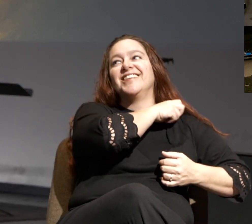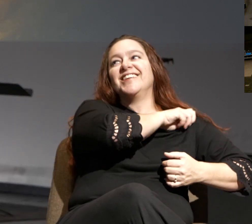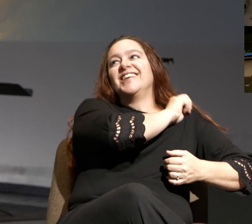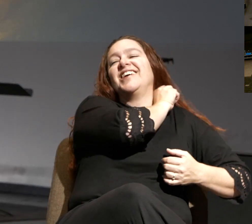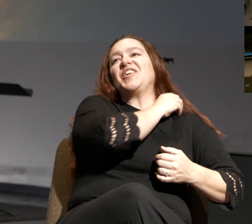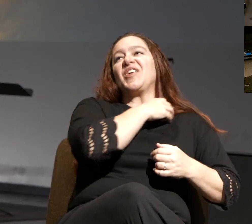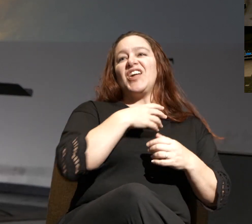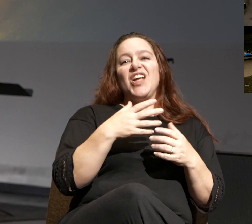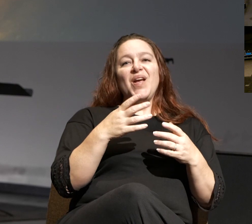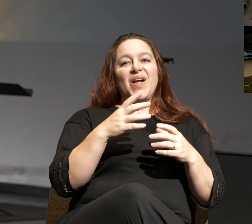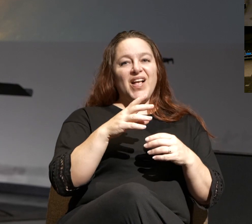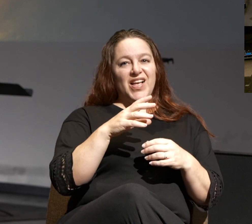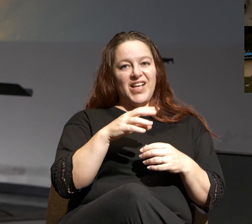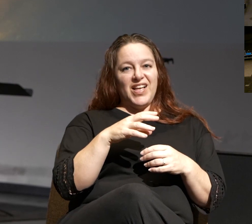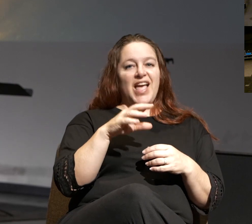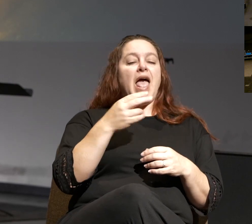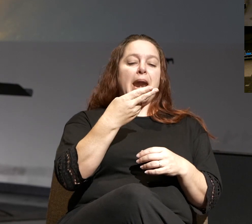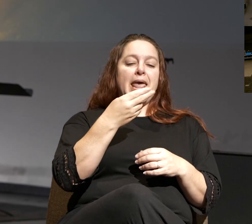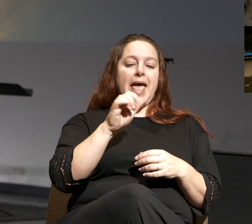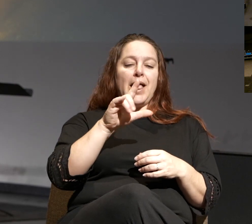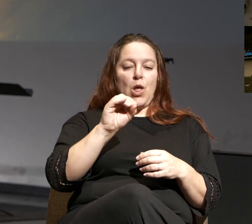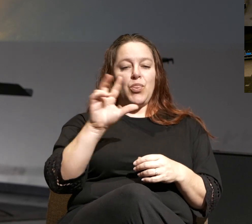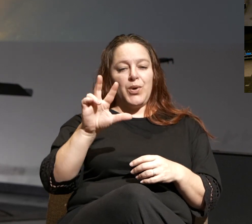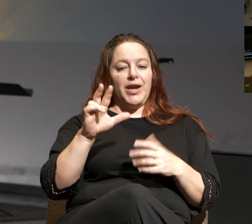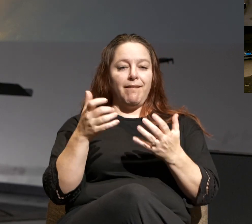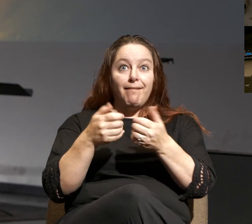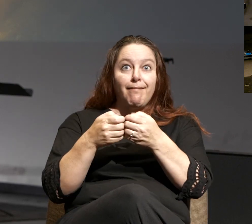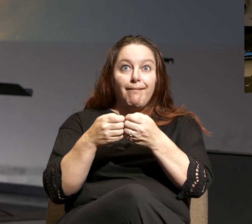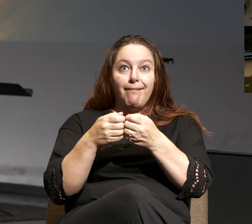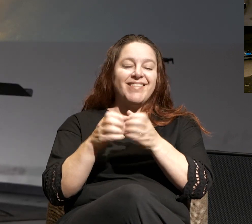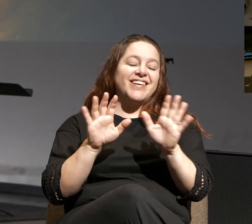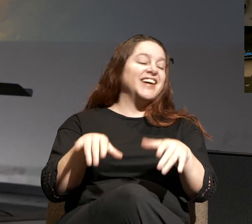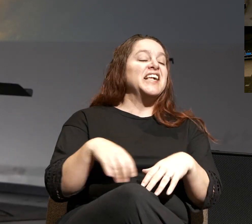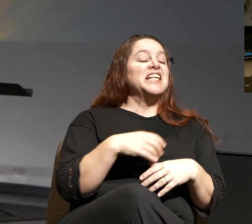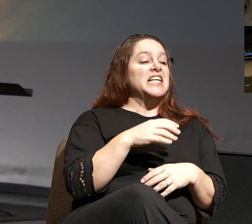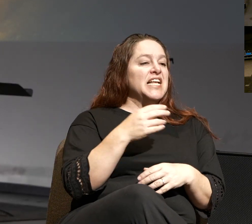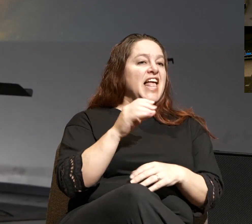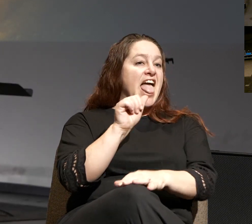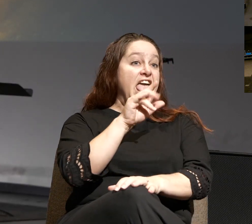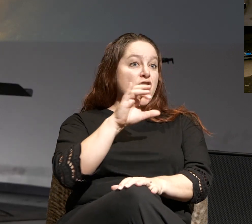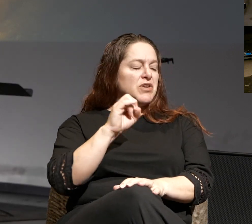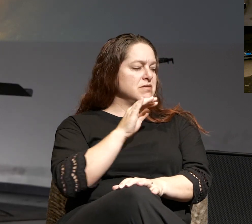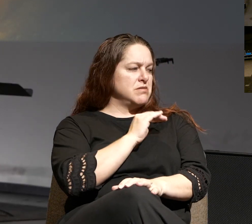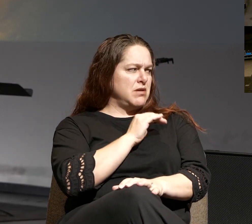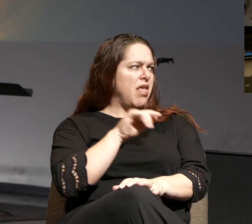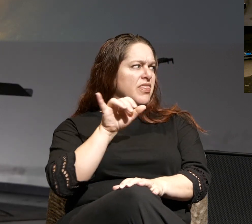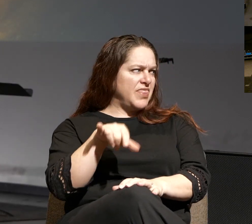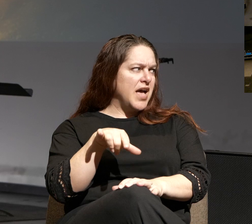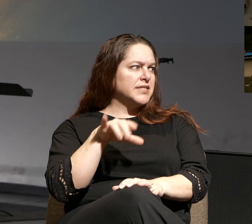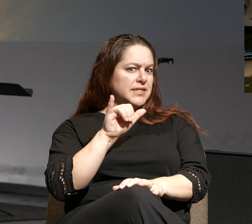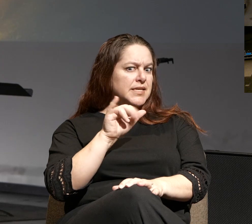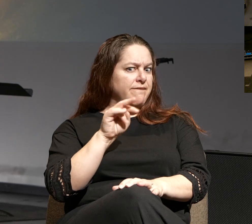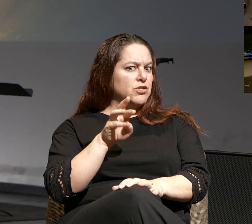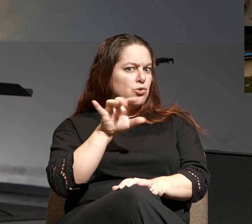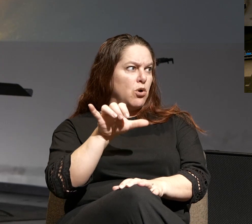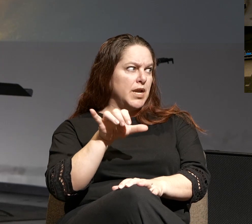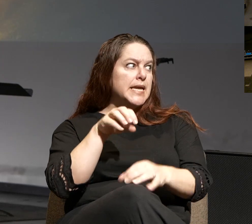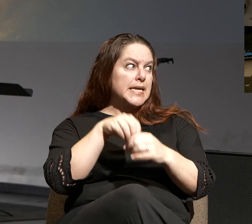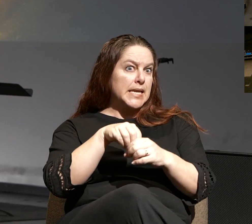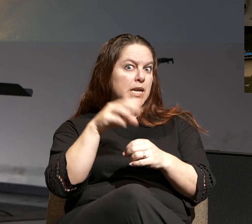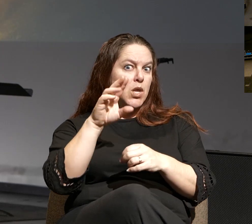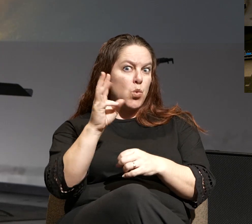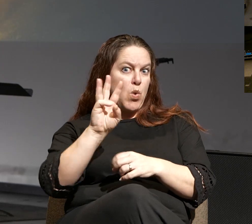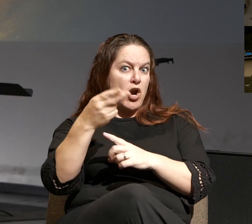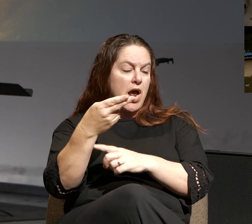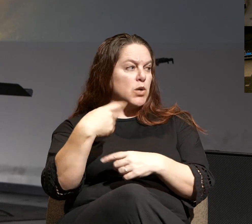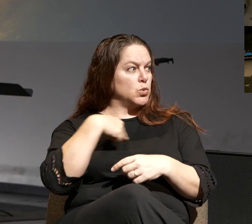No, but I missed a lot of classes, and I love ping-pong. So, I'm looking at Aaron, I go, hey, this is a part of inventory. This is an item that's in the warehouse. We